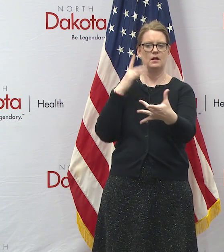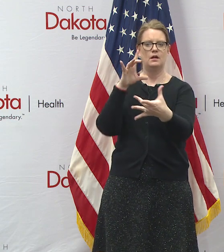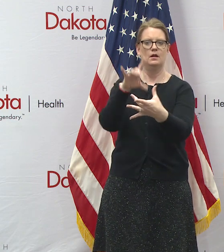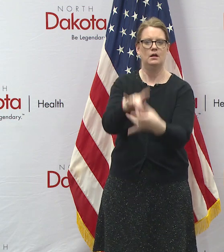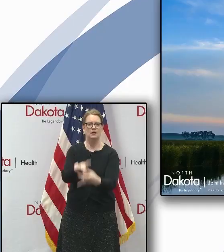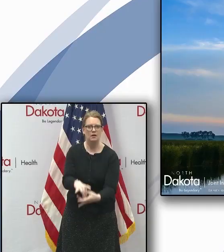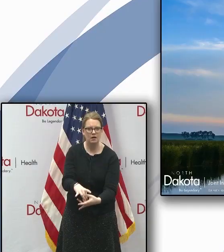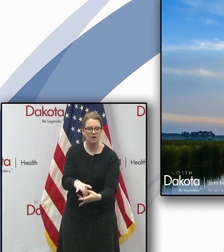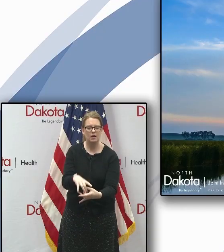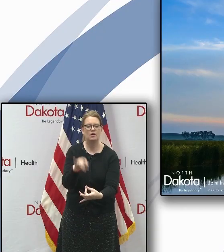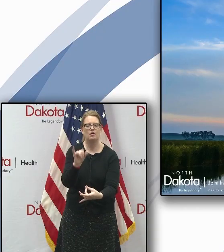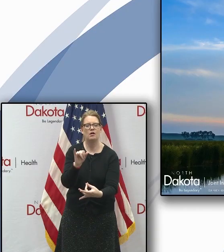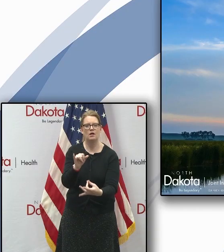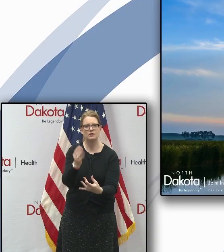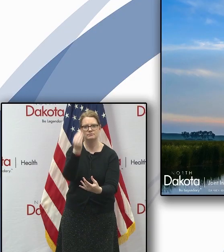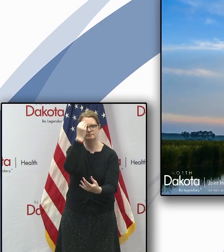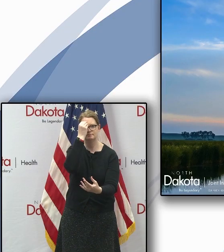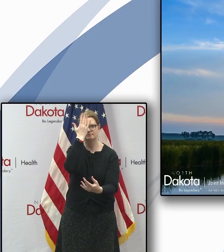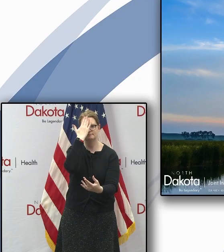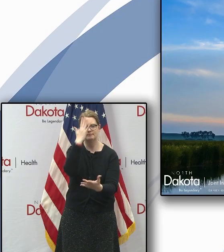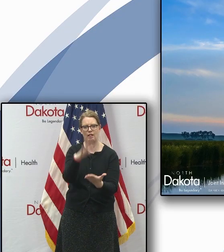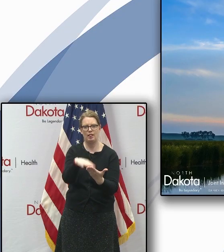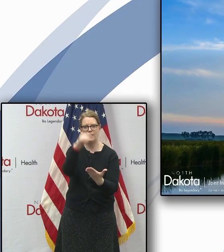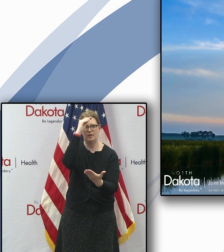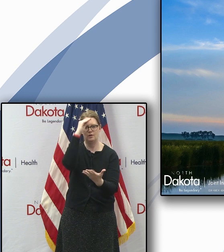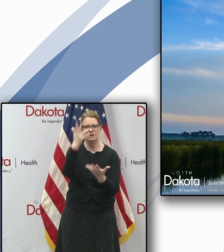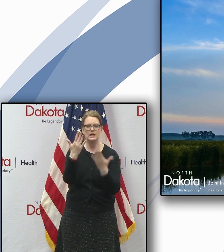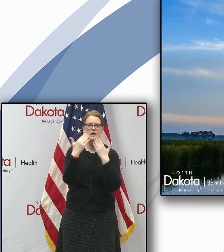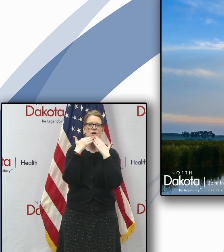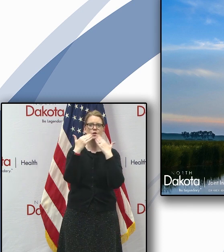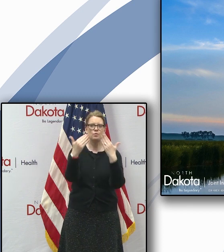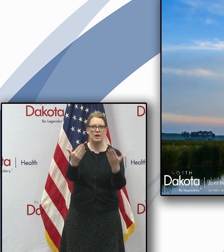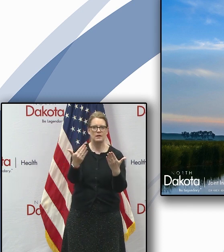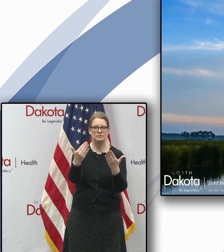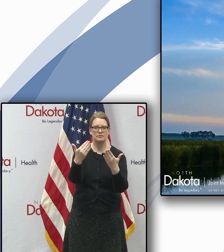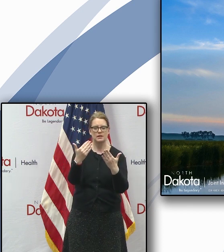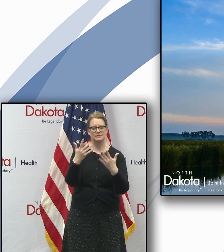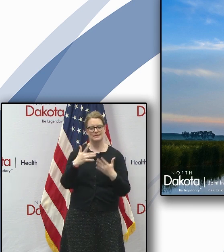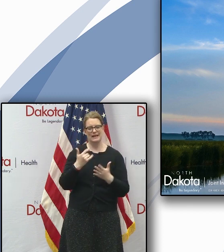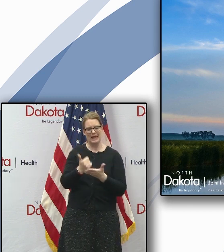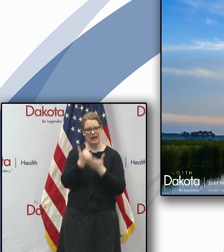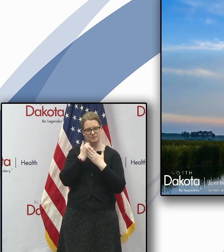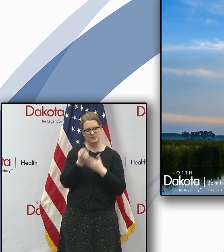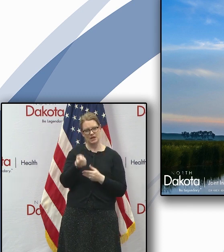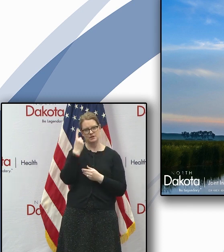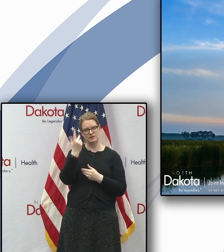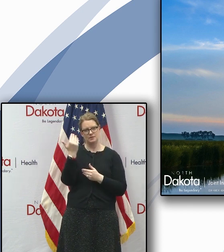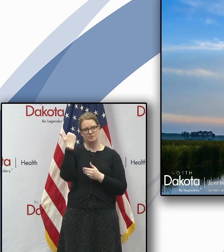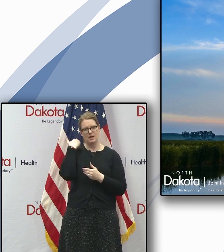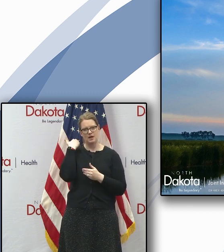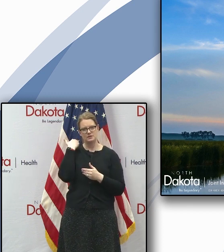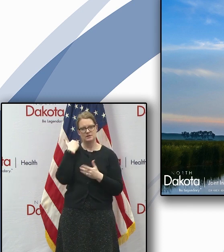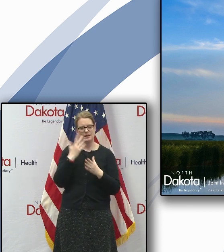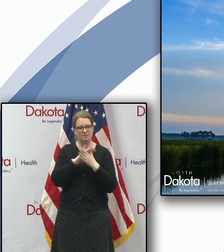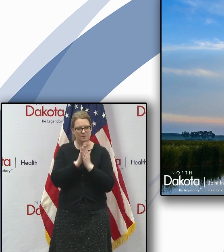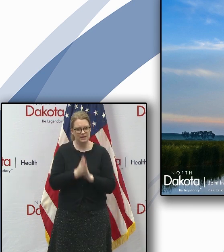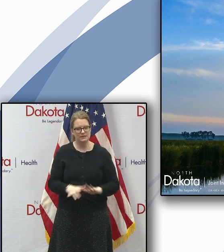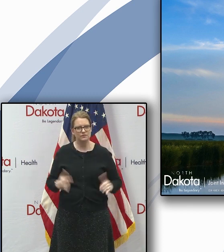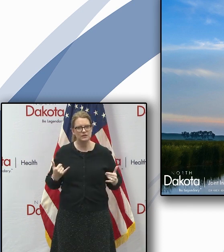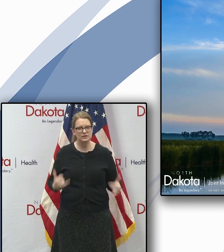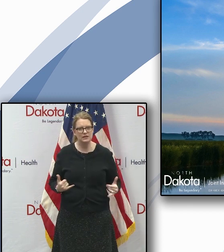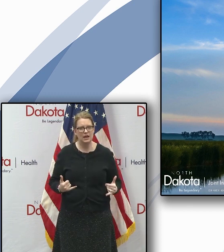beneficial lessons gratitude makes sense of our past brings peace for today and creates a vision for tomorrow i